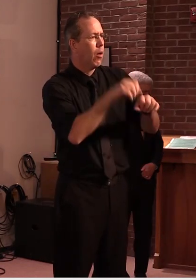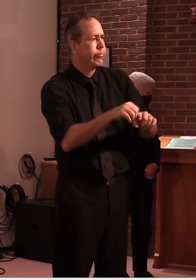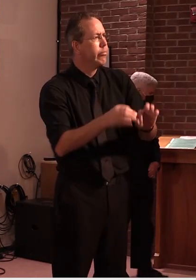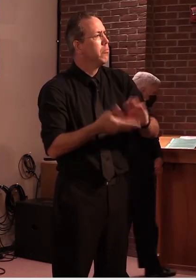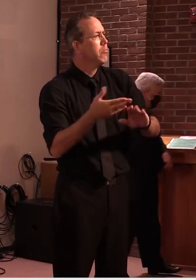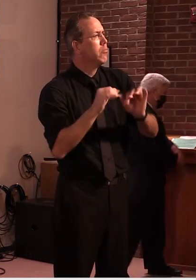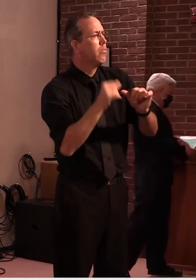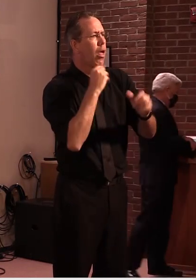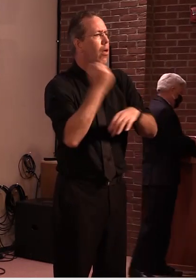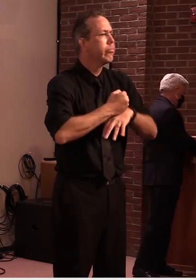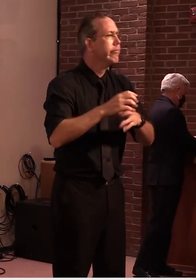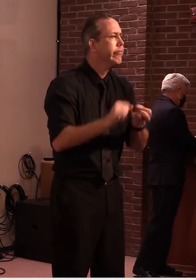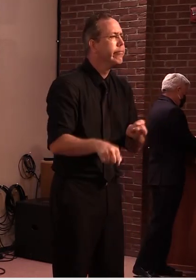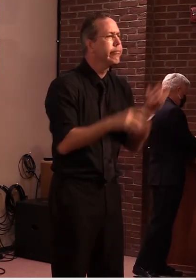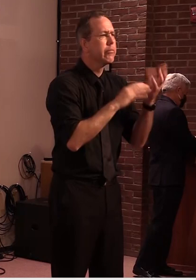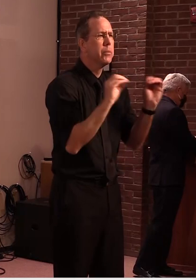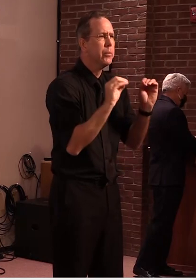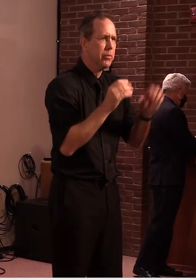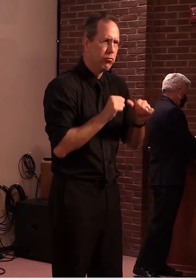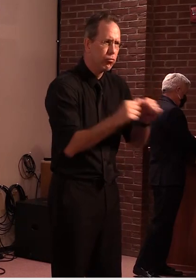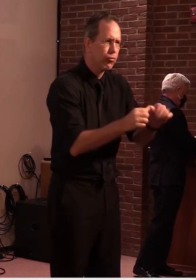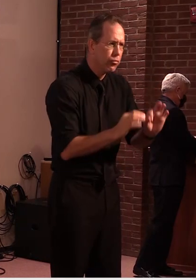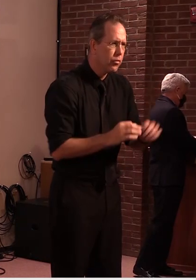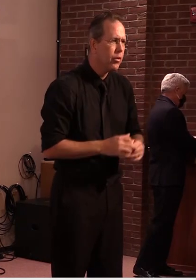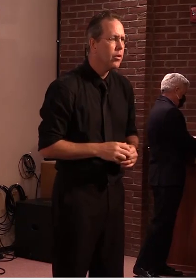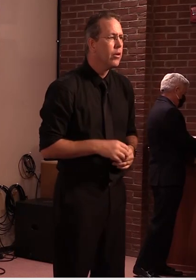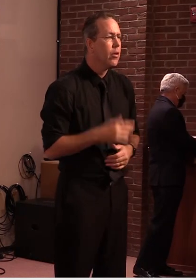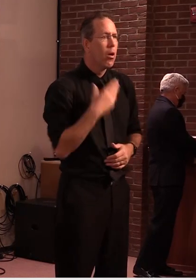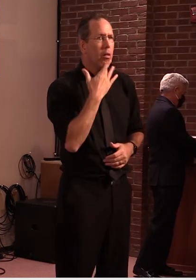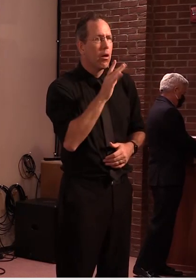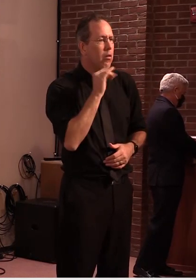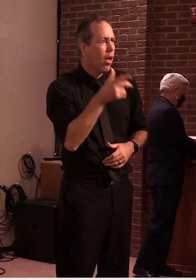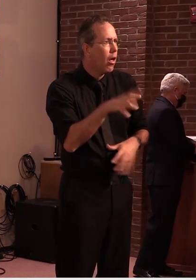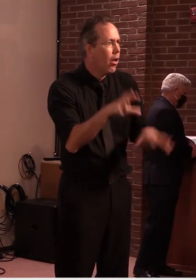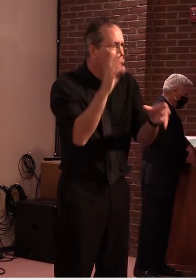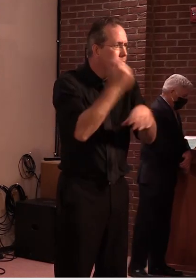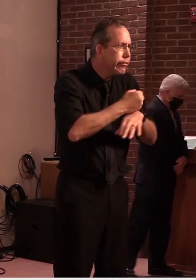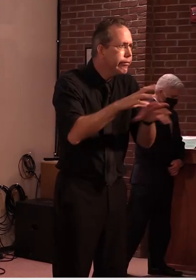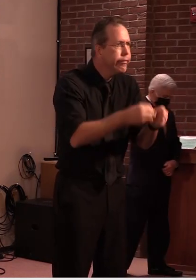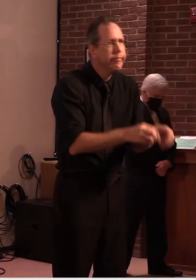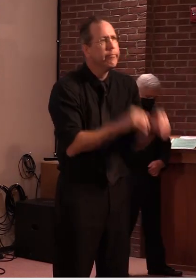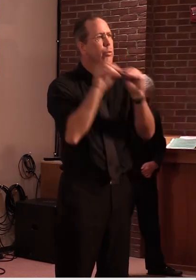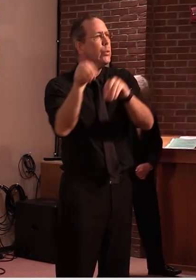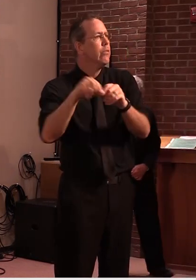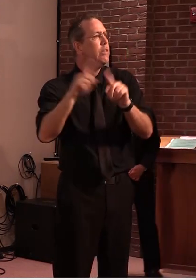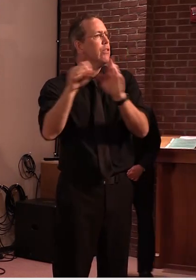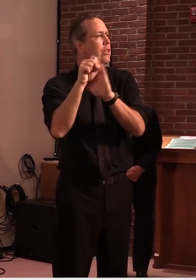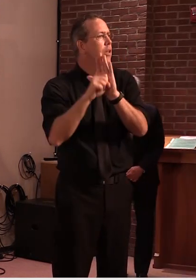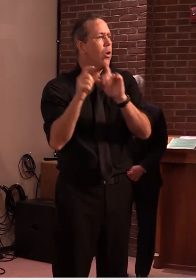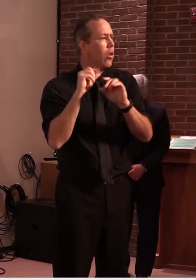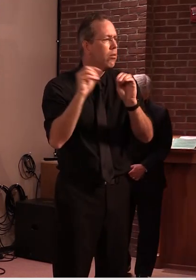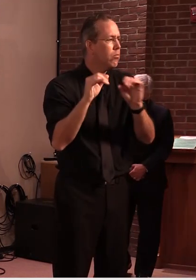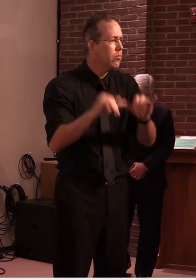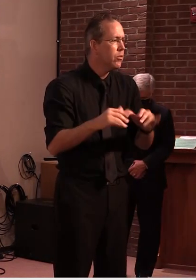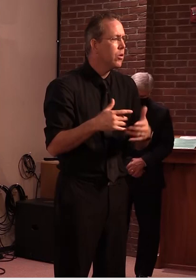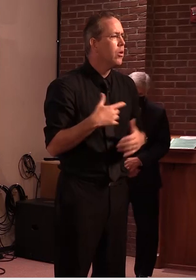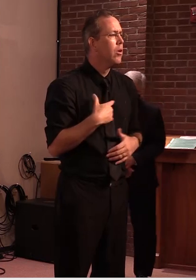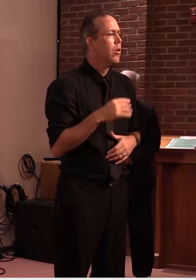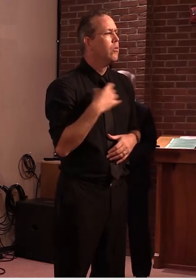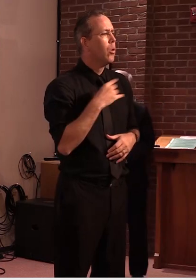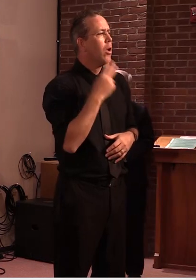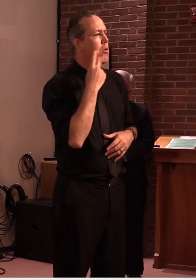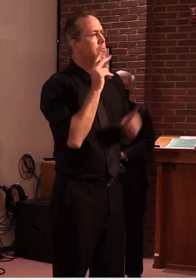i'm somewhat satisfied but but look forward to to speaking with the new owners um once they uh they come aboard